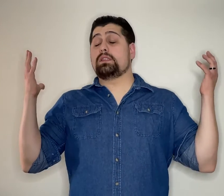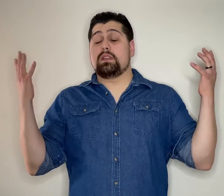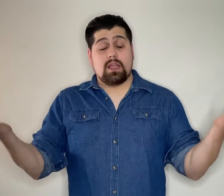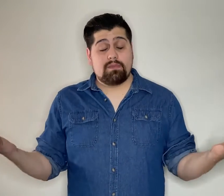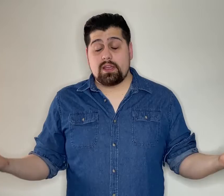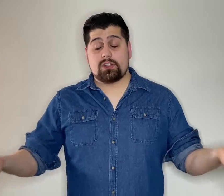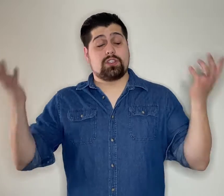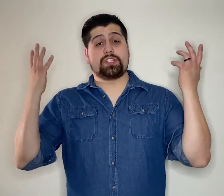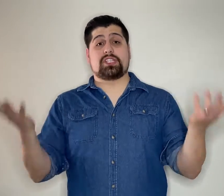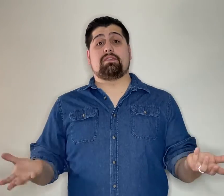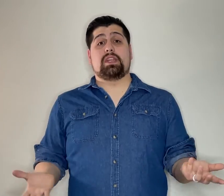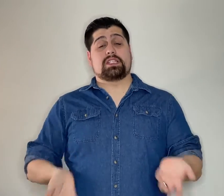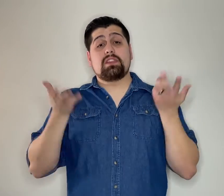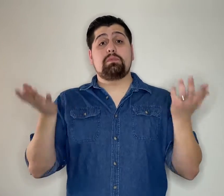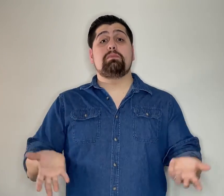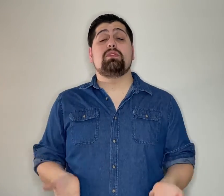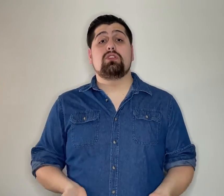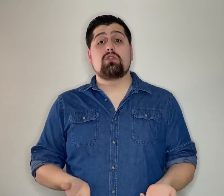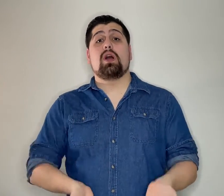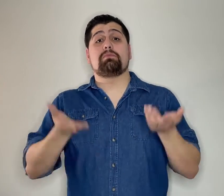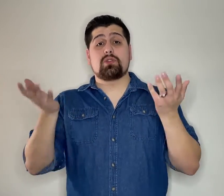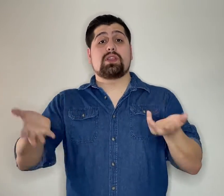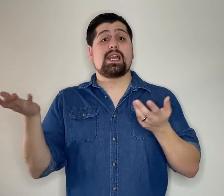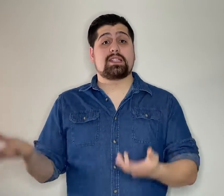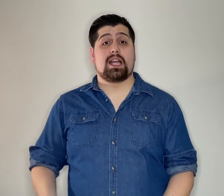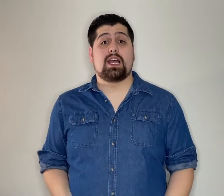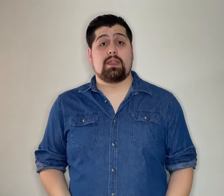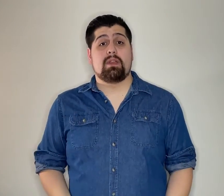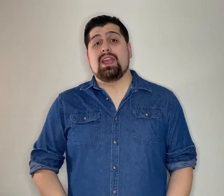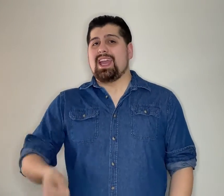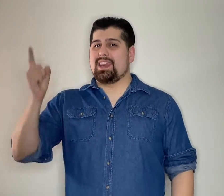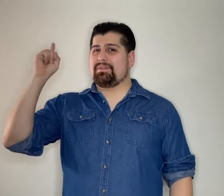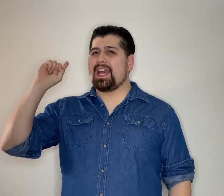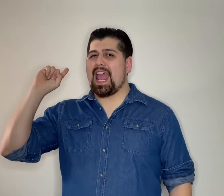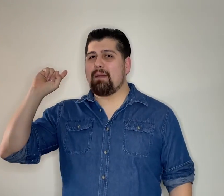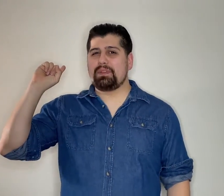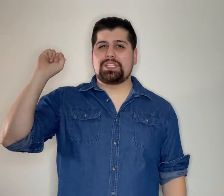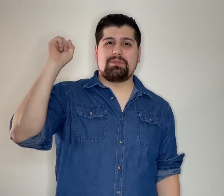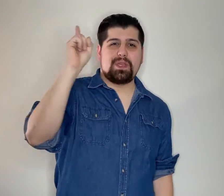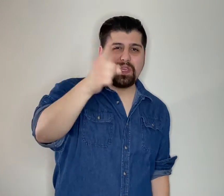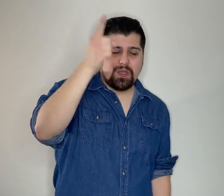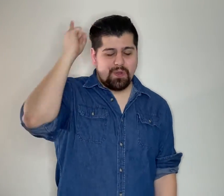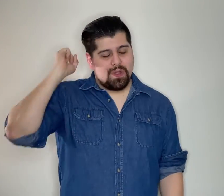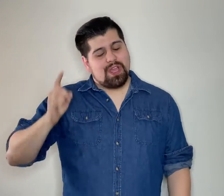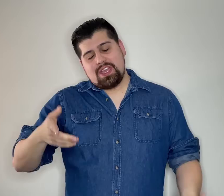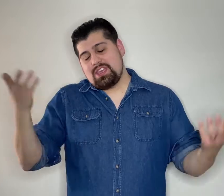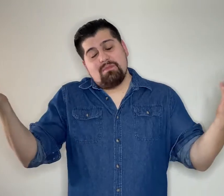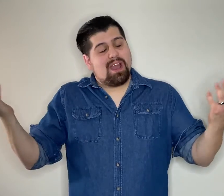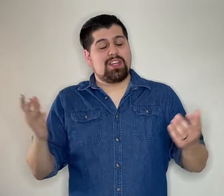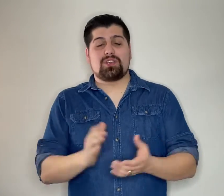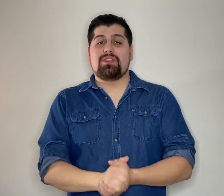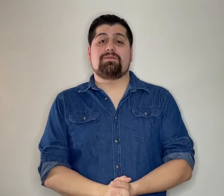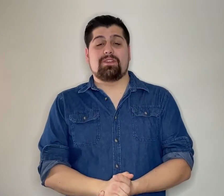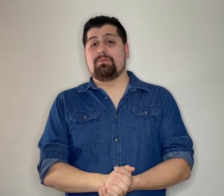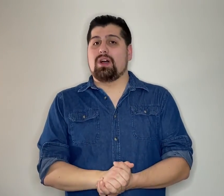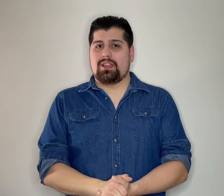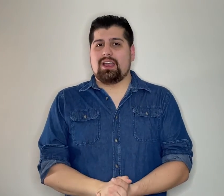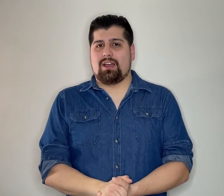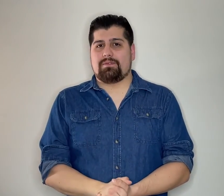is a love letter to the 70s And the people who grew up during that time And if that happens to be you You might enjoy the film well enough